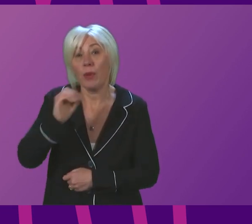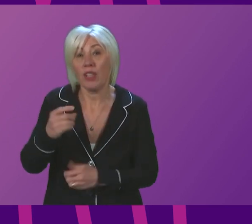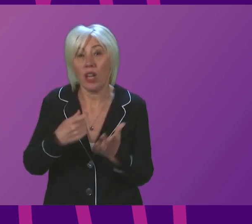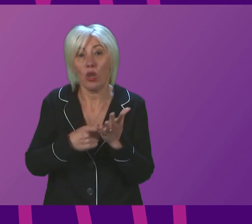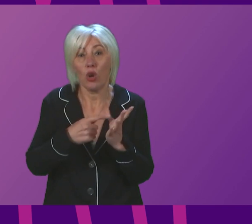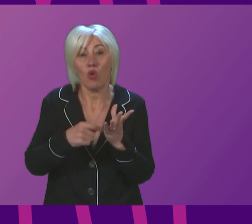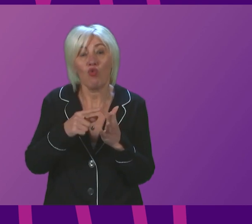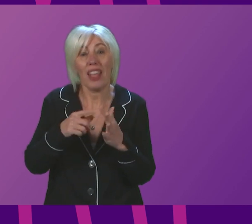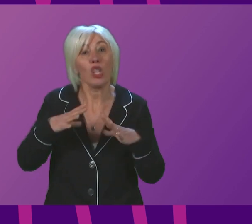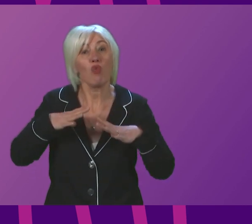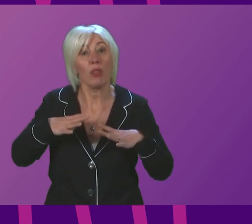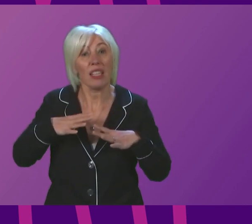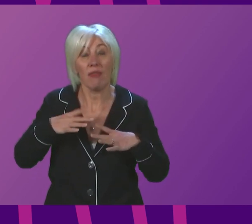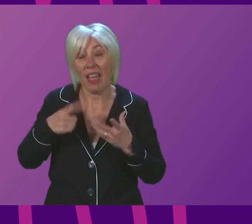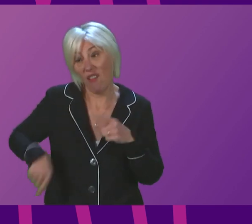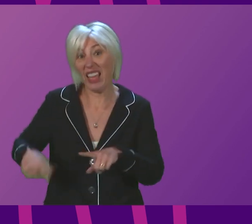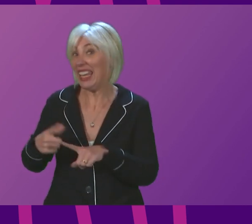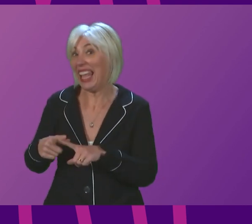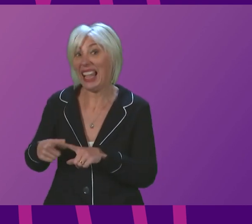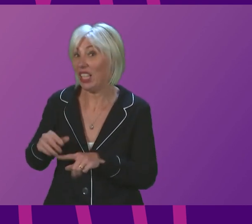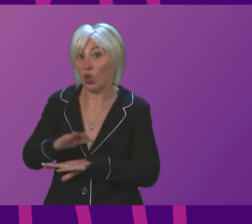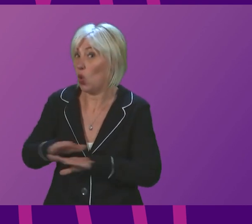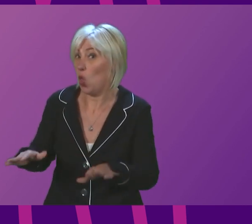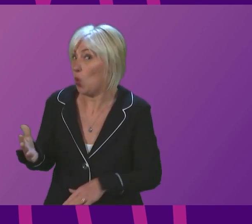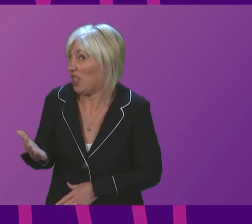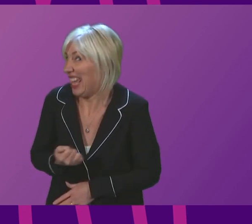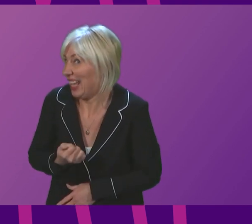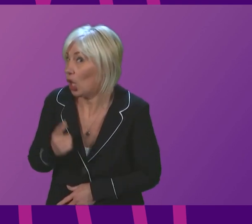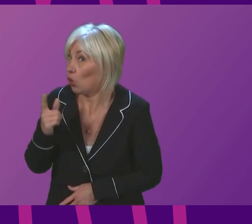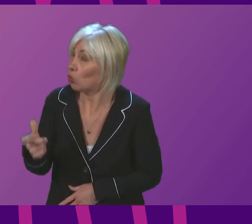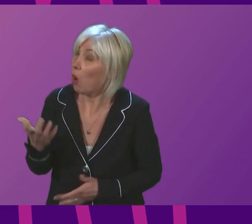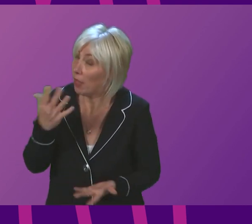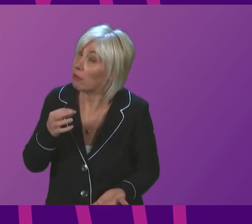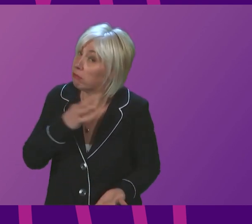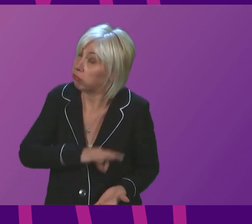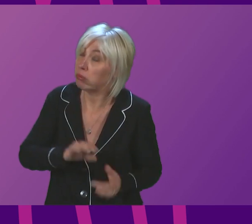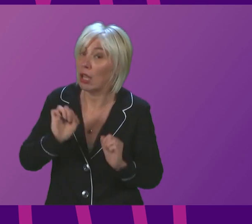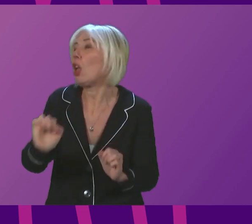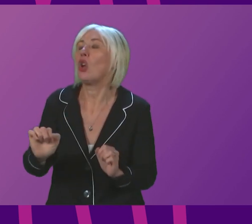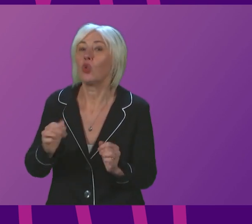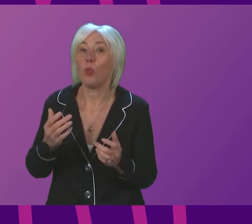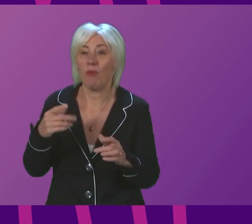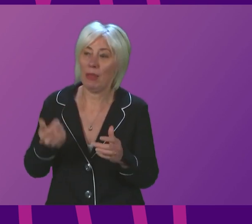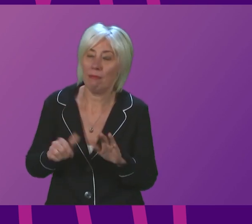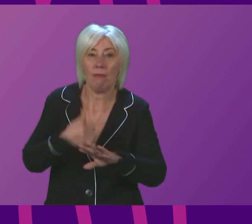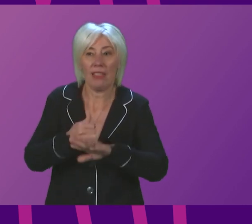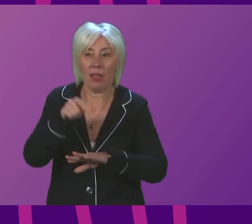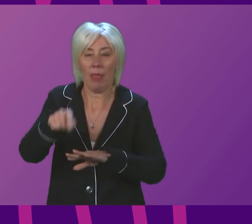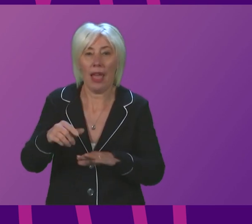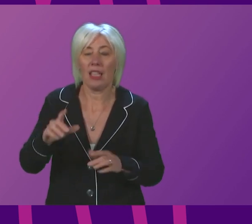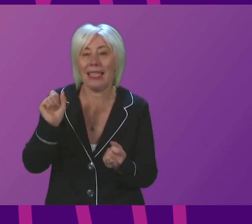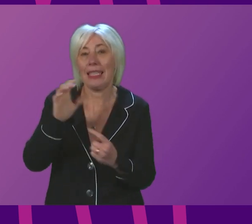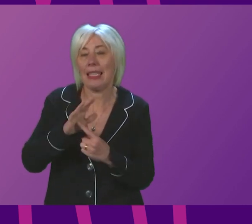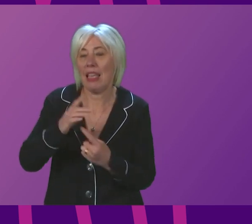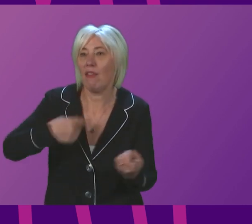have if they were situated south of the border under the Conservative government. So I think we can take from the actions in place just now that this is a key priority